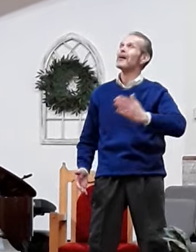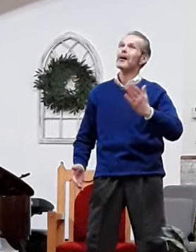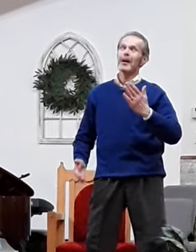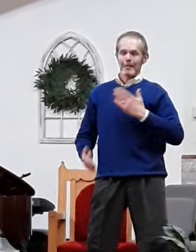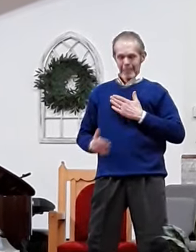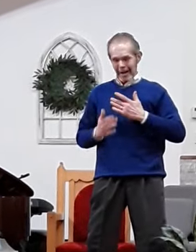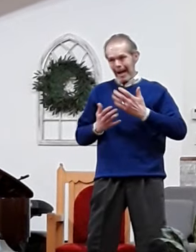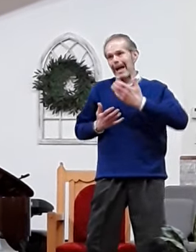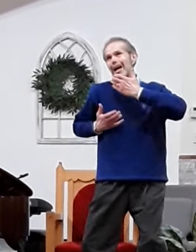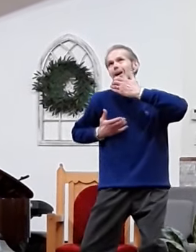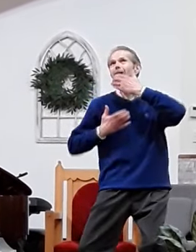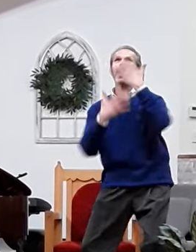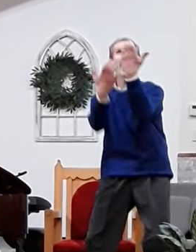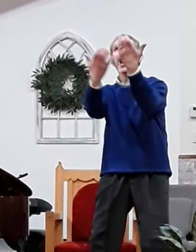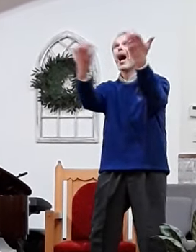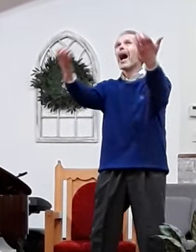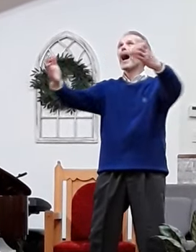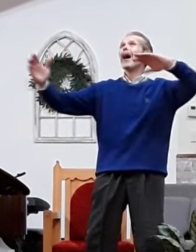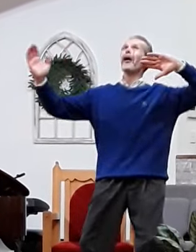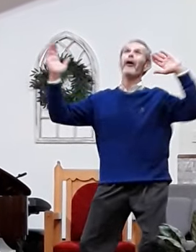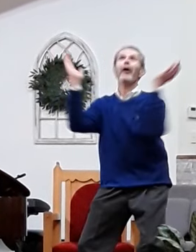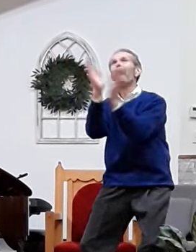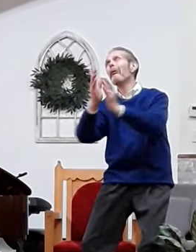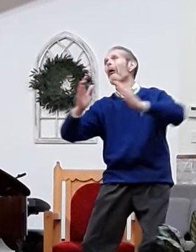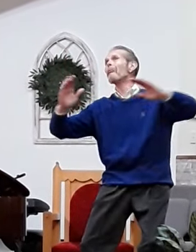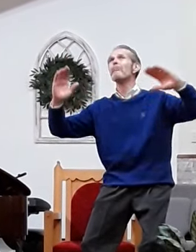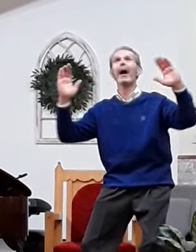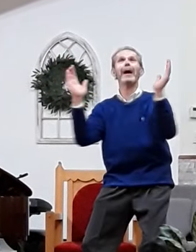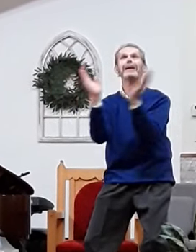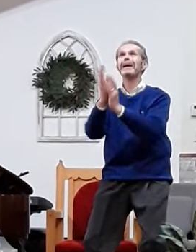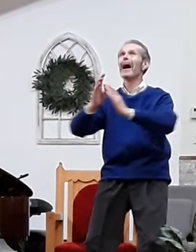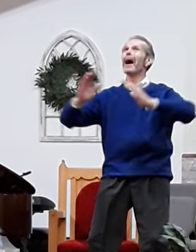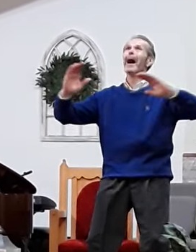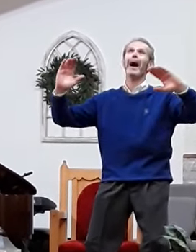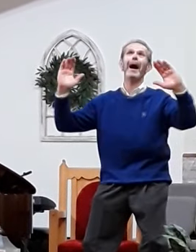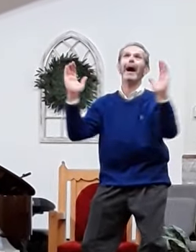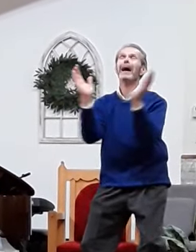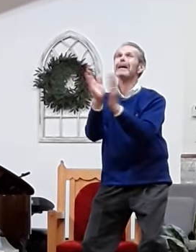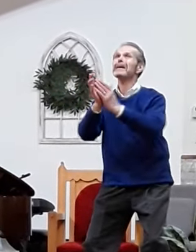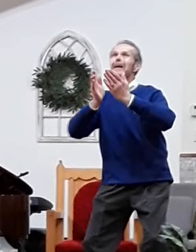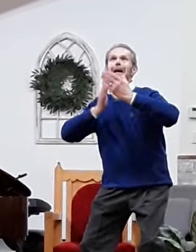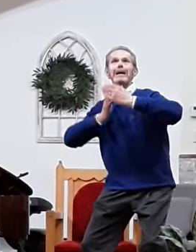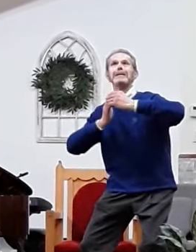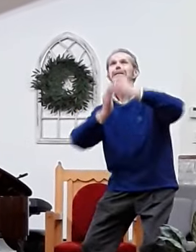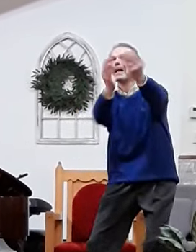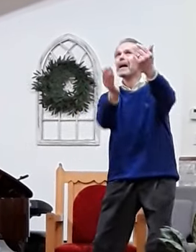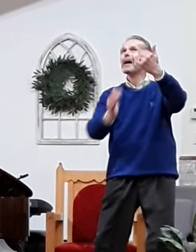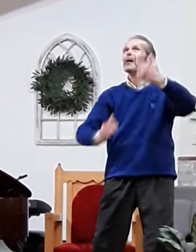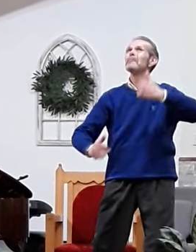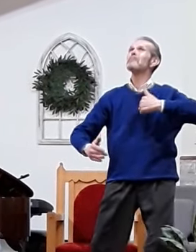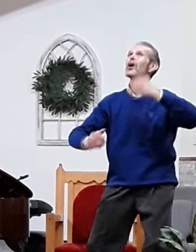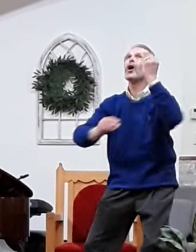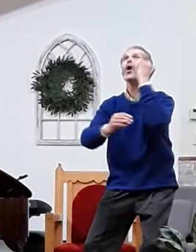with child of acclamation, and lead me